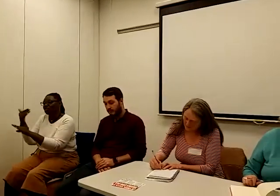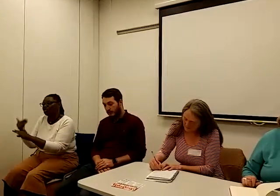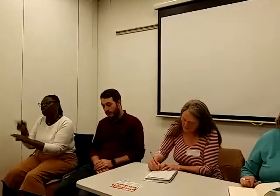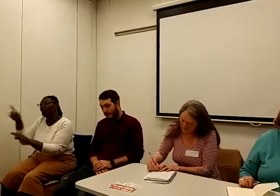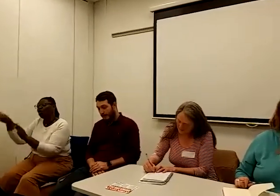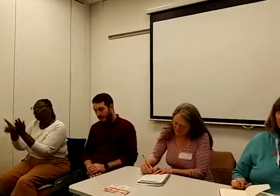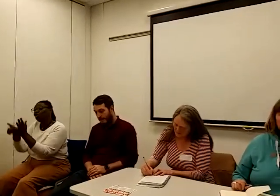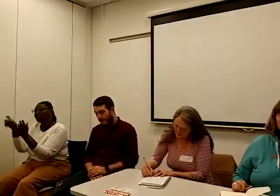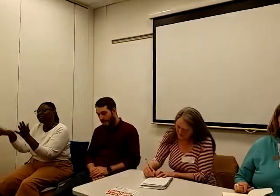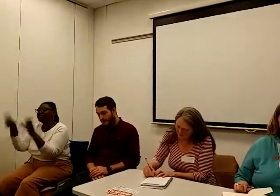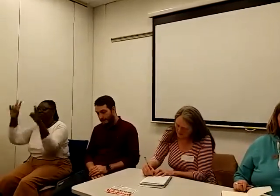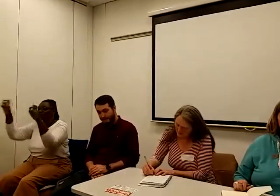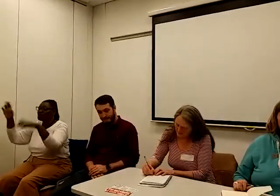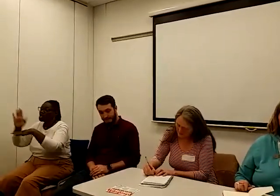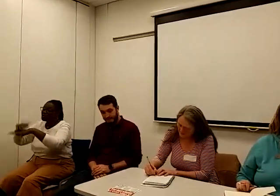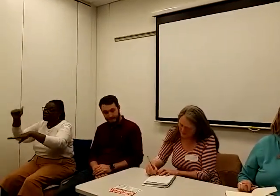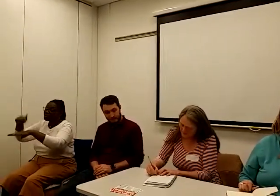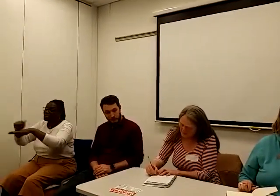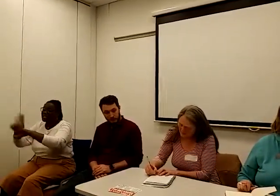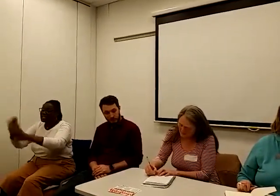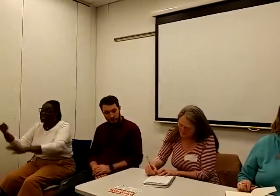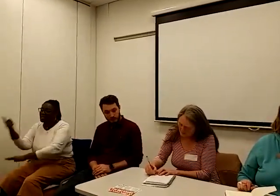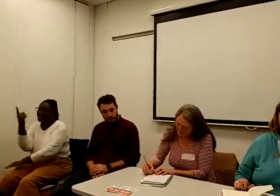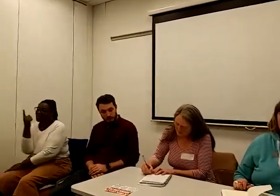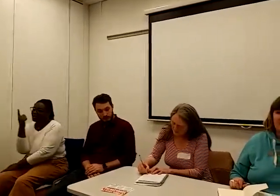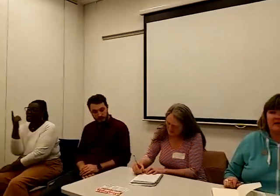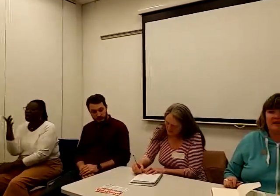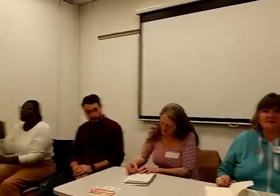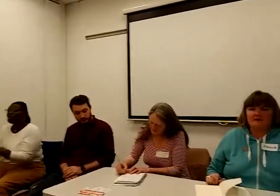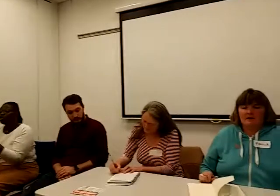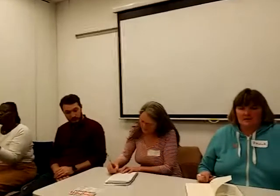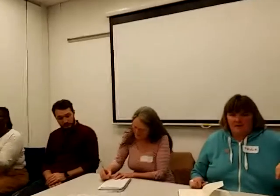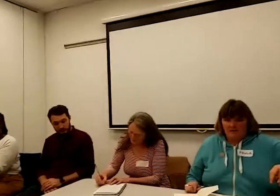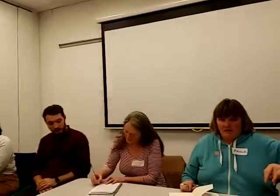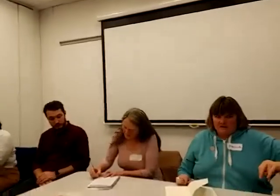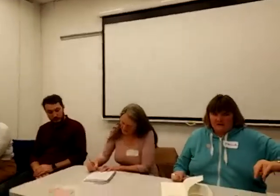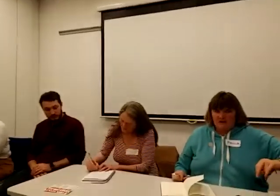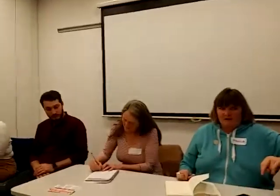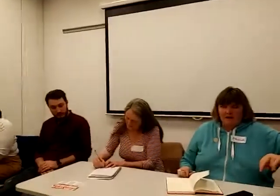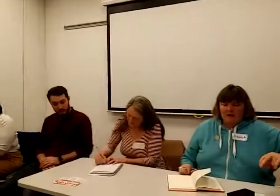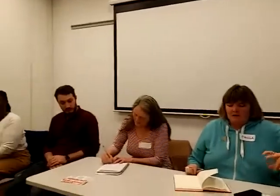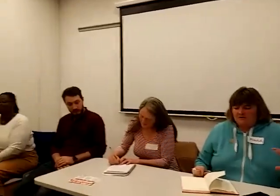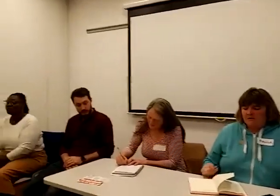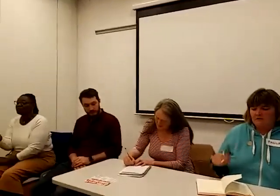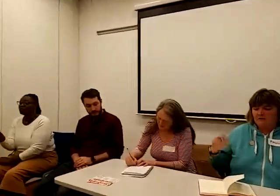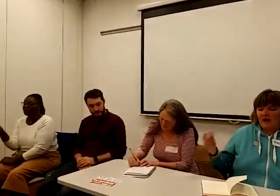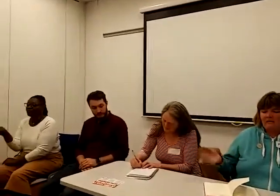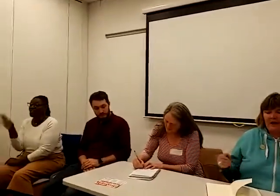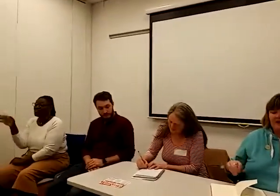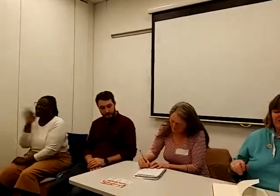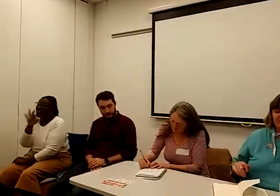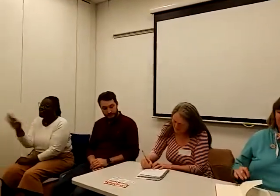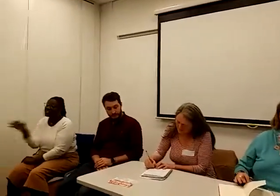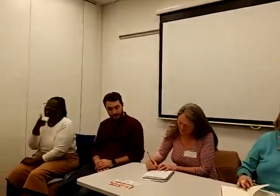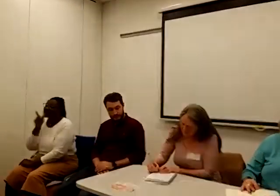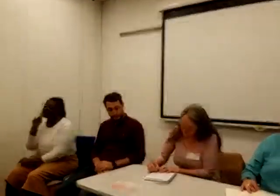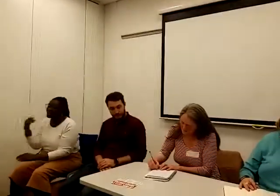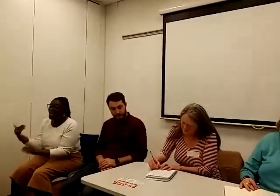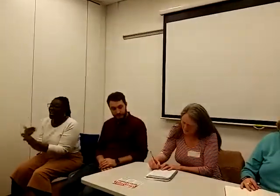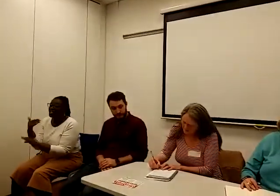called it, they've called isn't coming, universal credit is, they're asking to have actions outside job